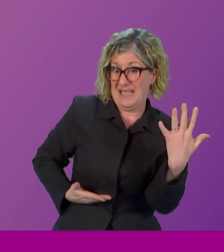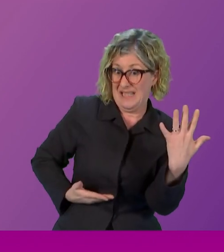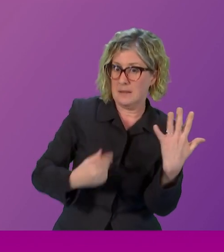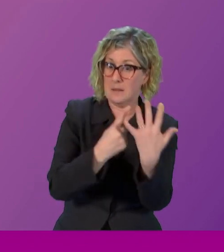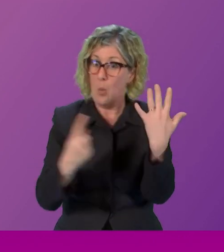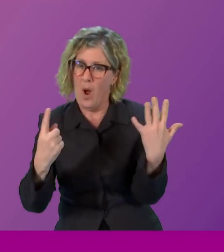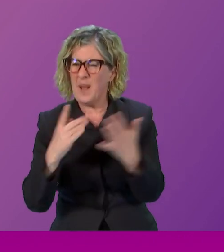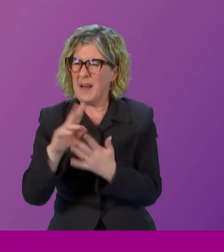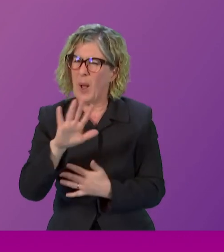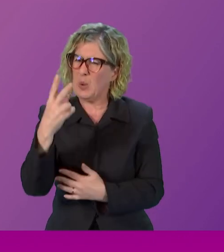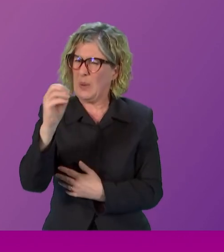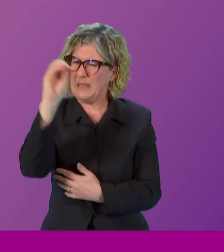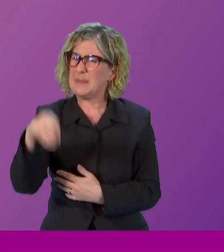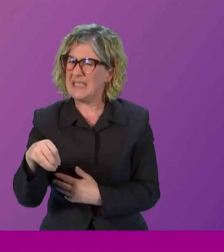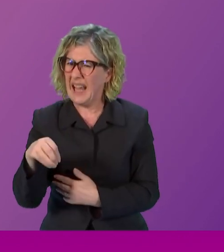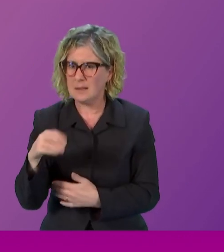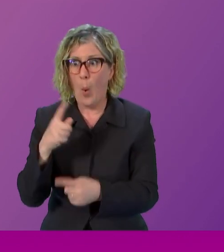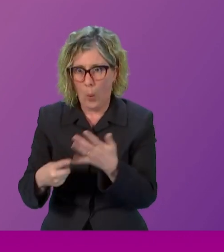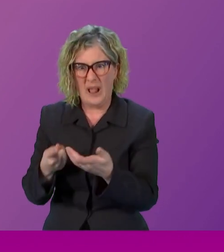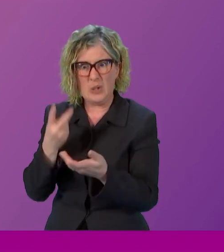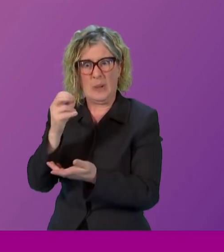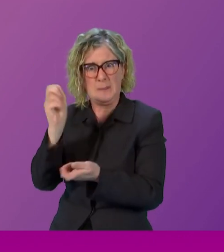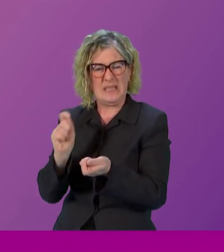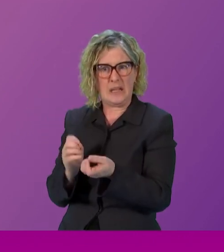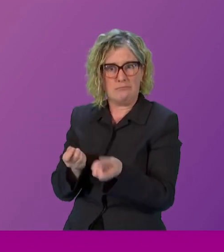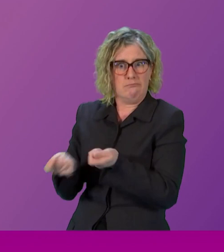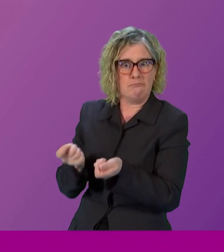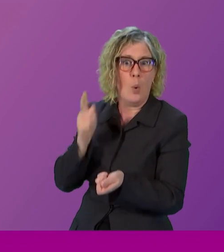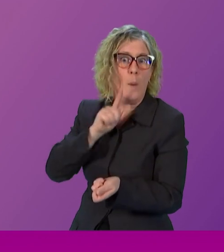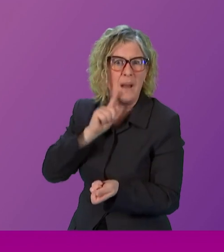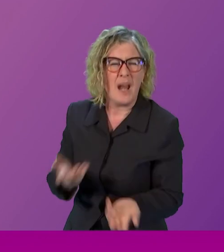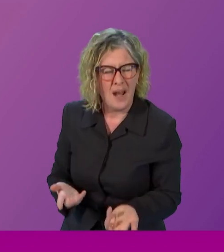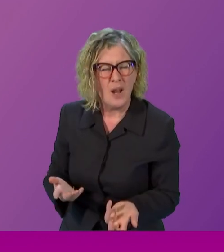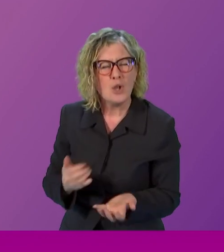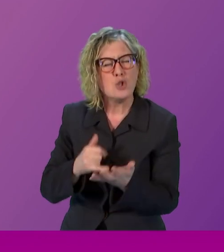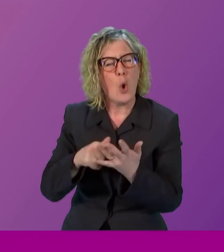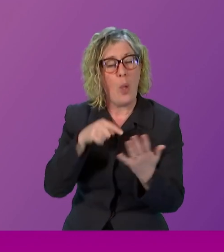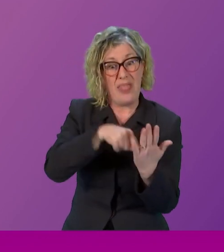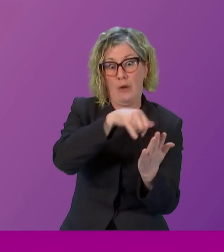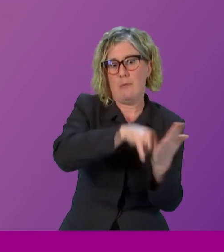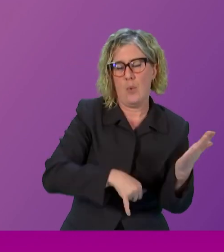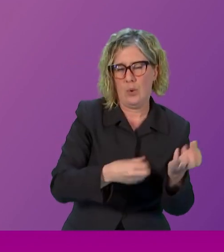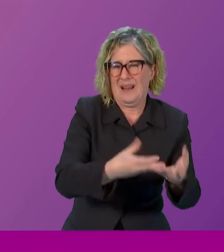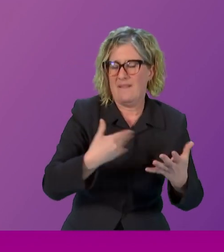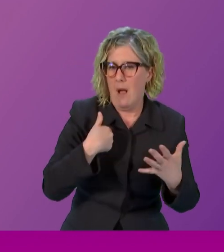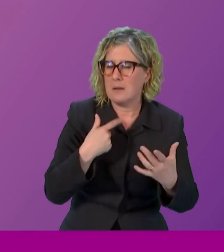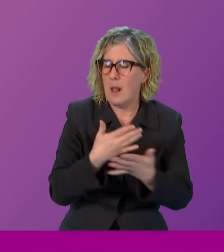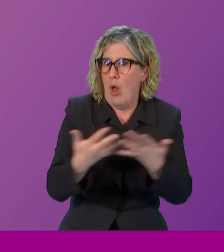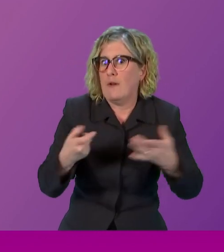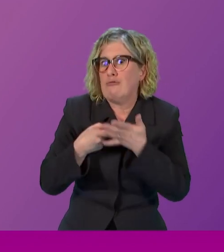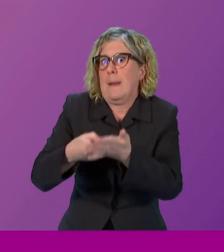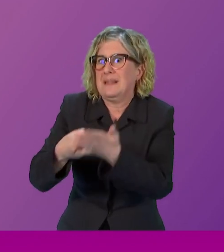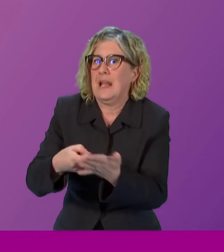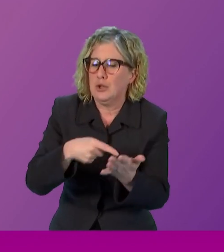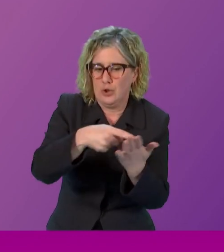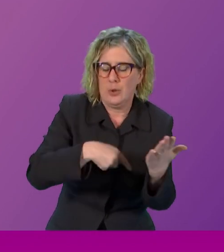to address all of that and that report sets out some brilliant recommendations to allow it to do so one